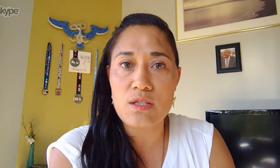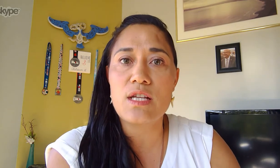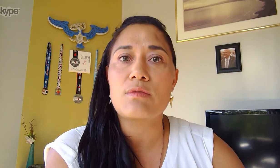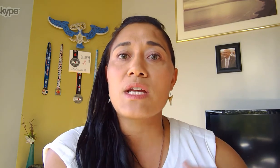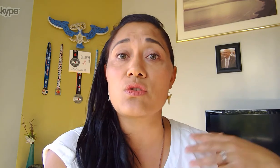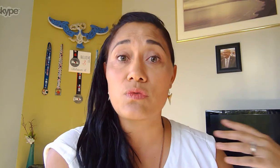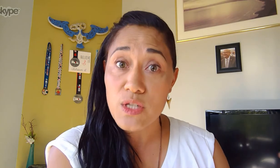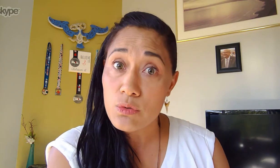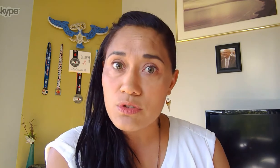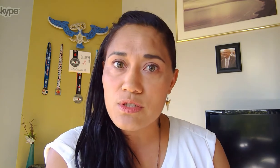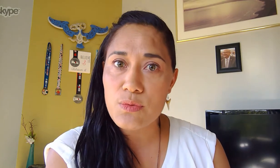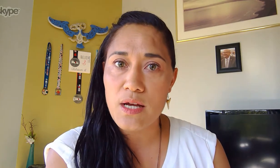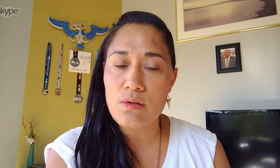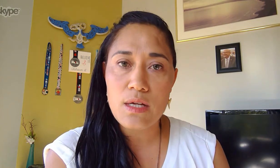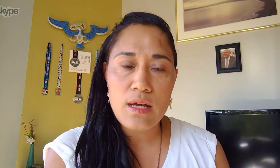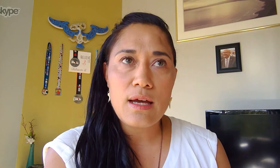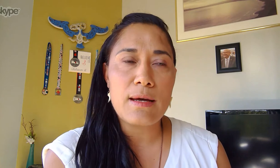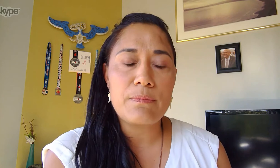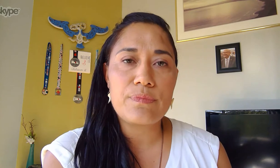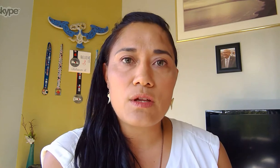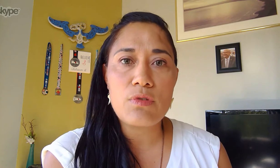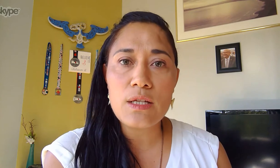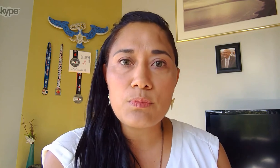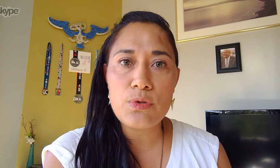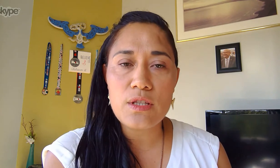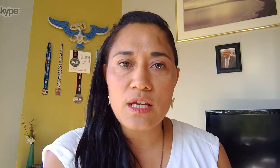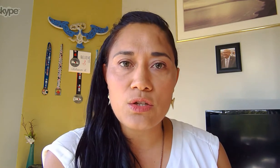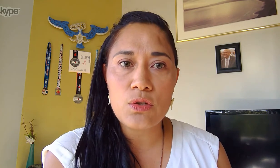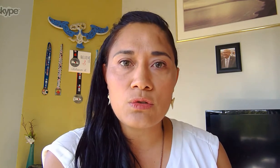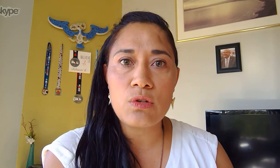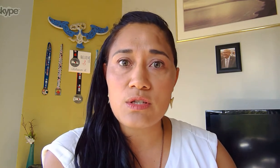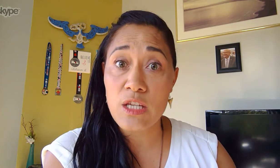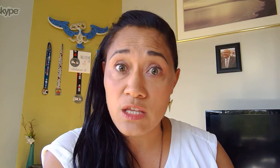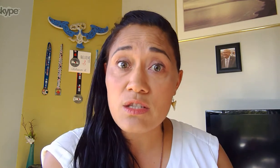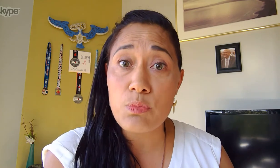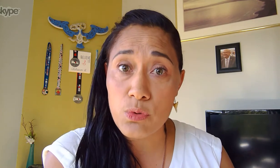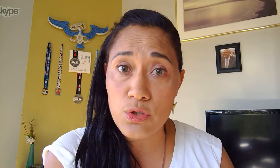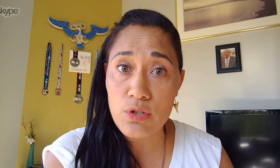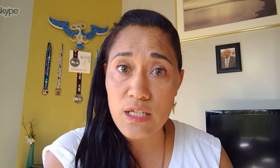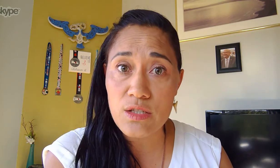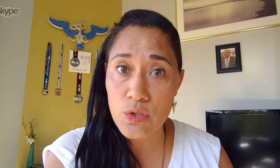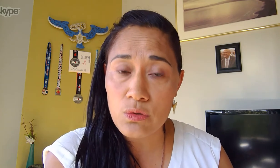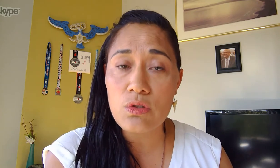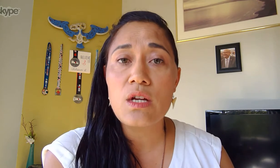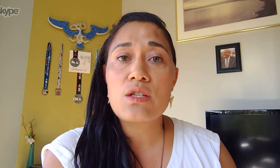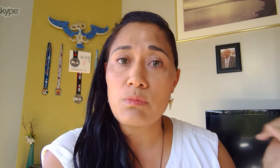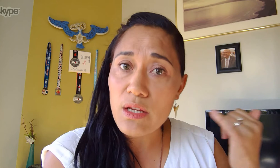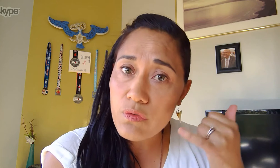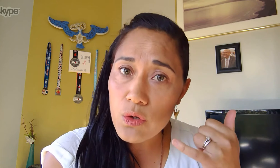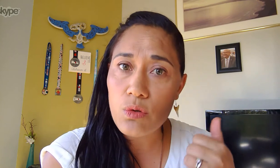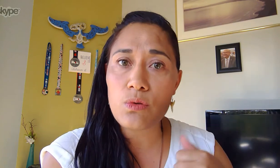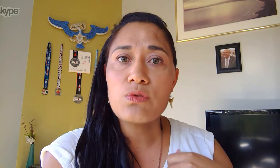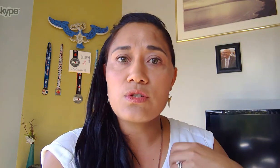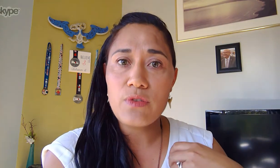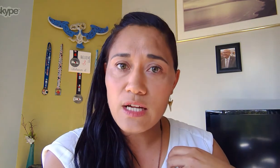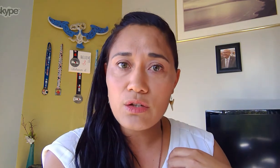exercise, it makes you feel good as well. Really important that you get the support you need too. So make